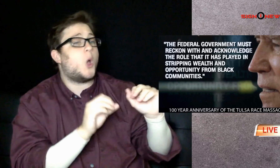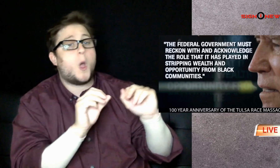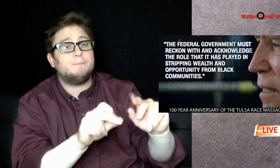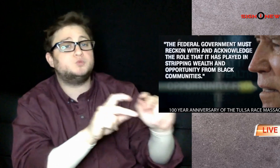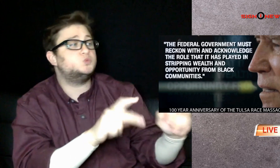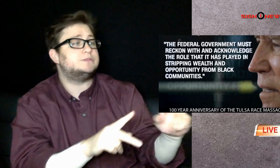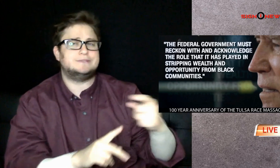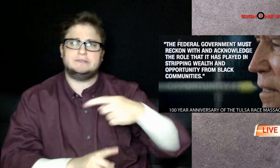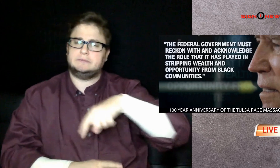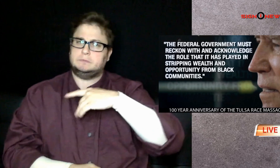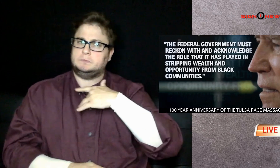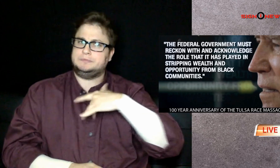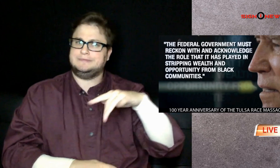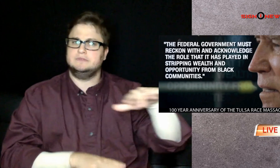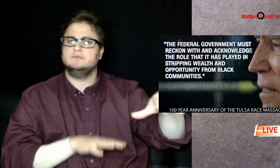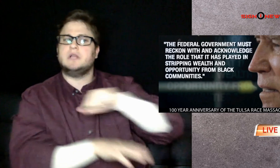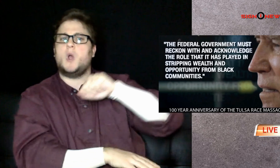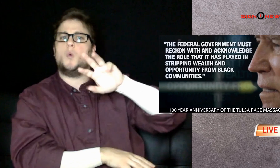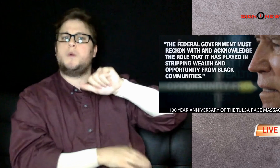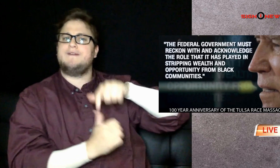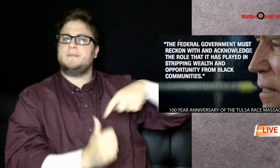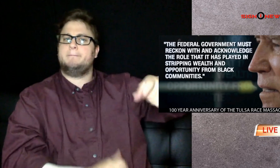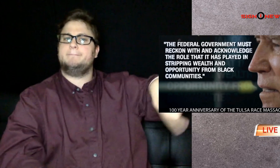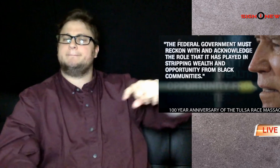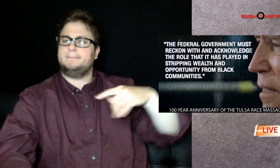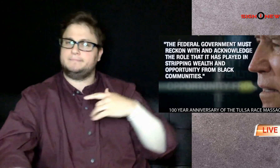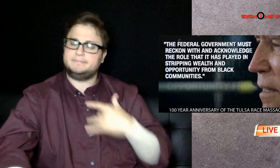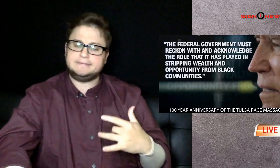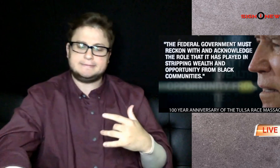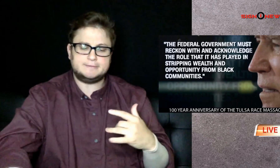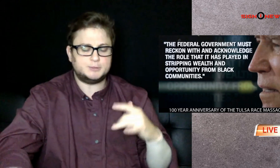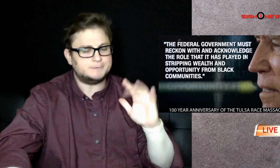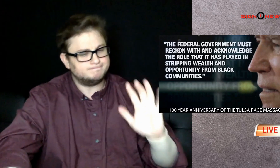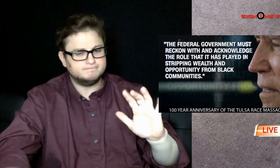stripping wealth and opportunity from black communities.